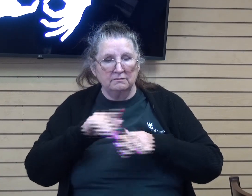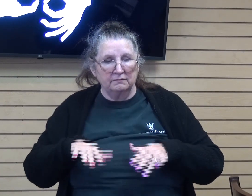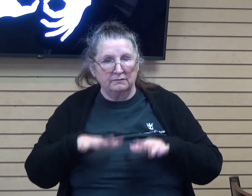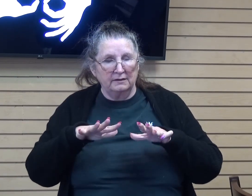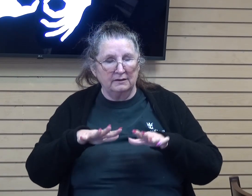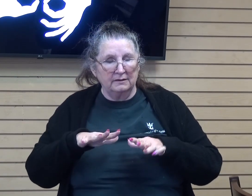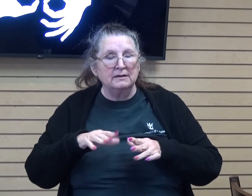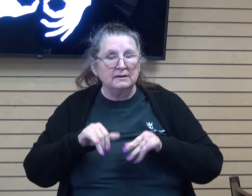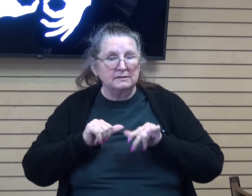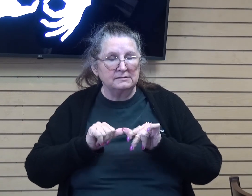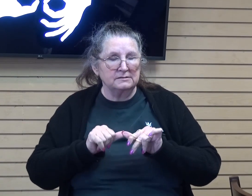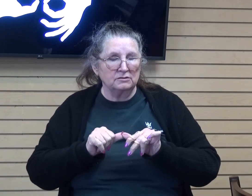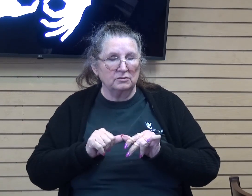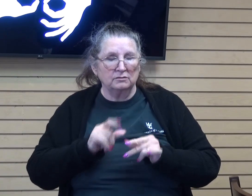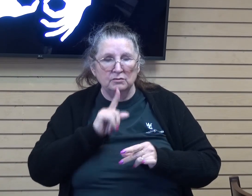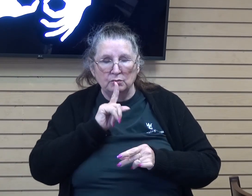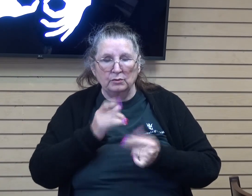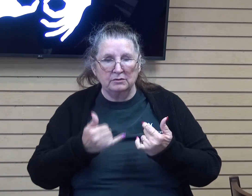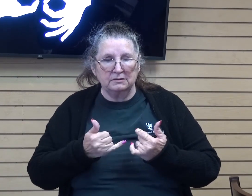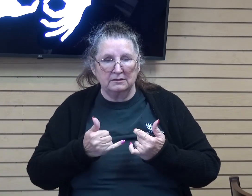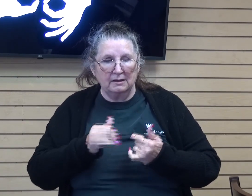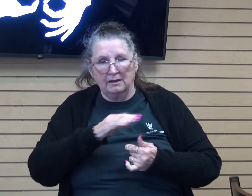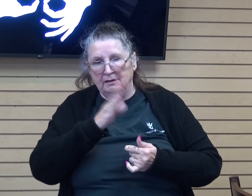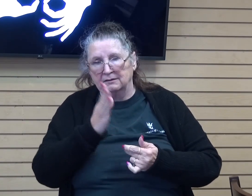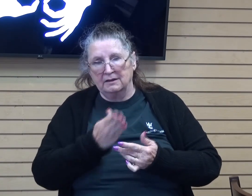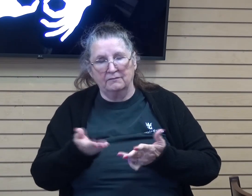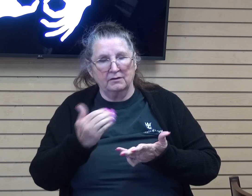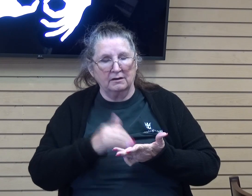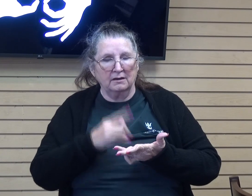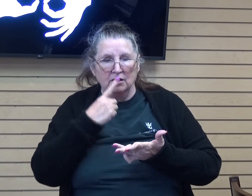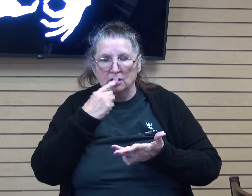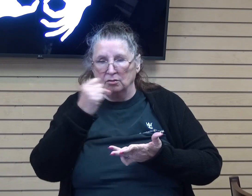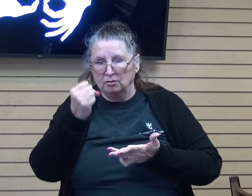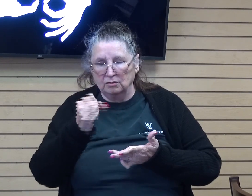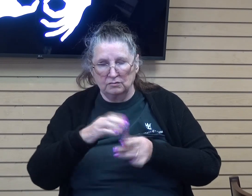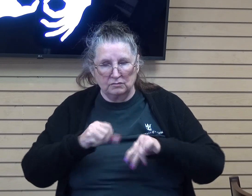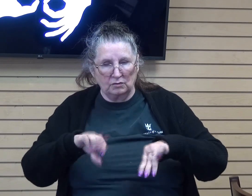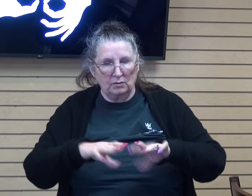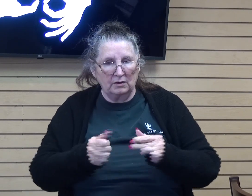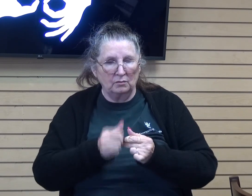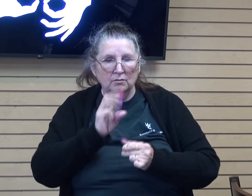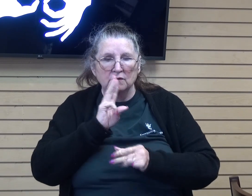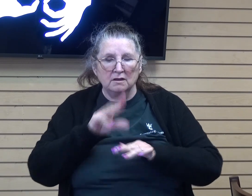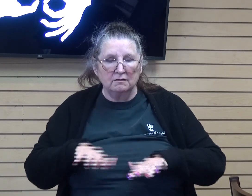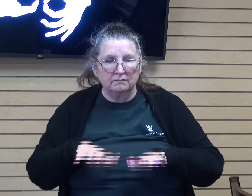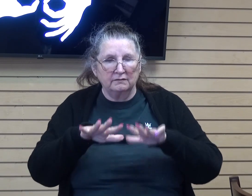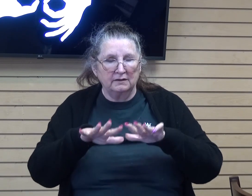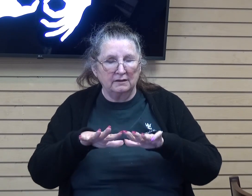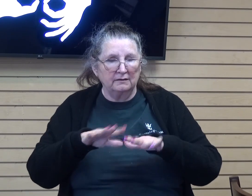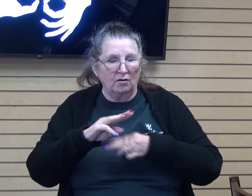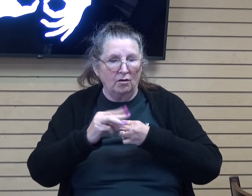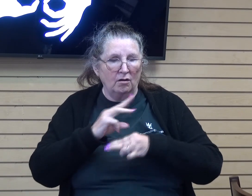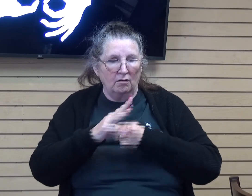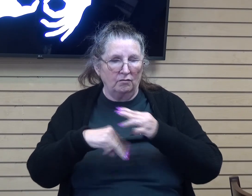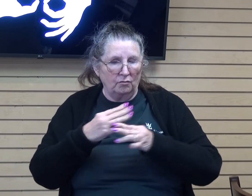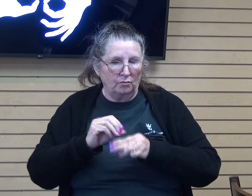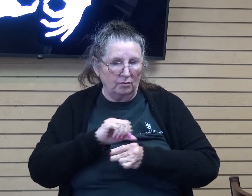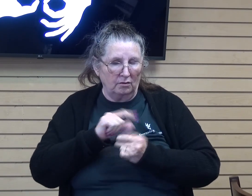that he will never again curse the ground with the flood again. Today, it's not too late to receive